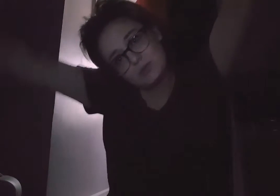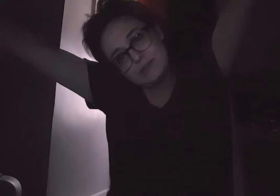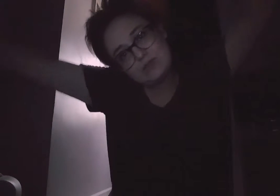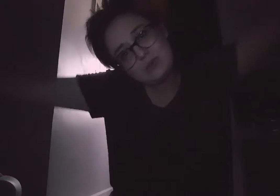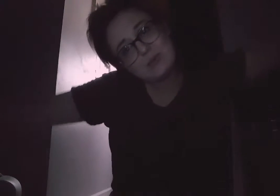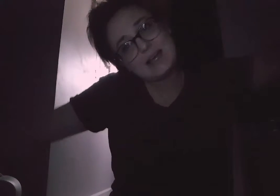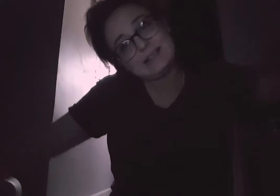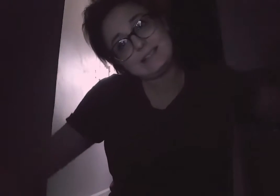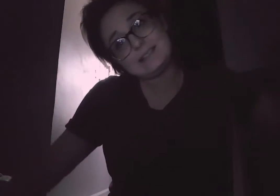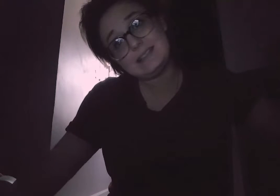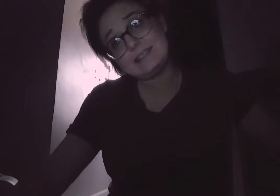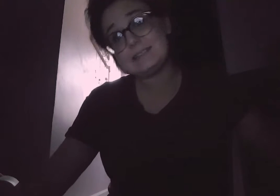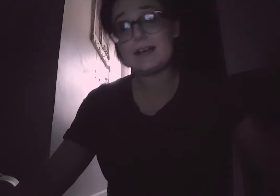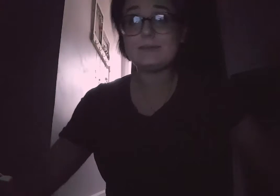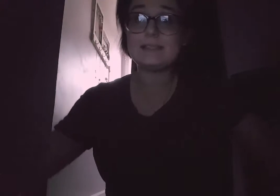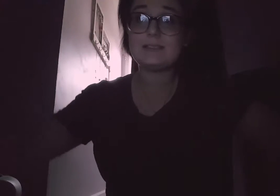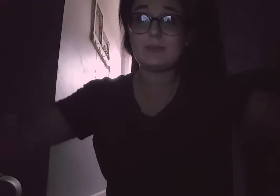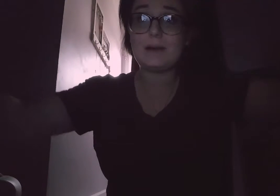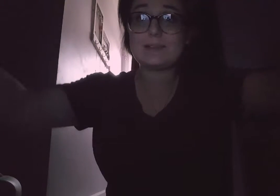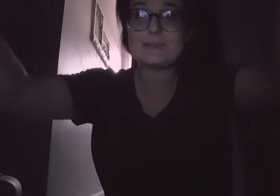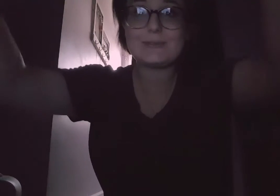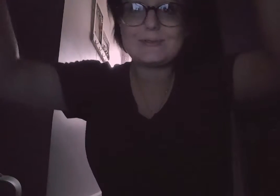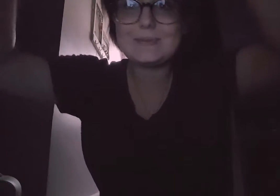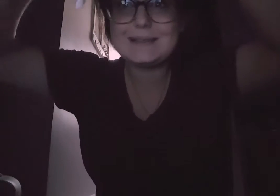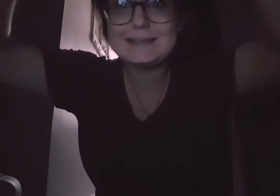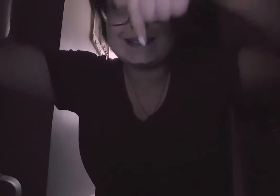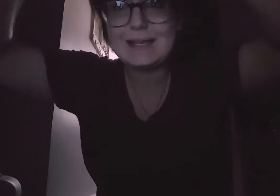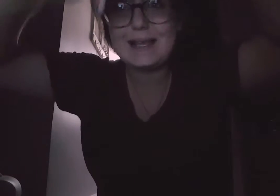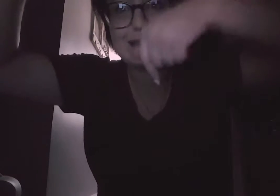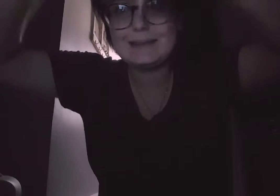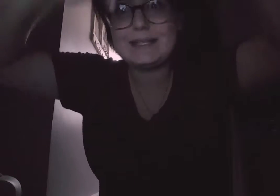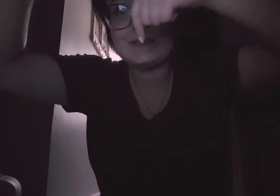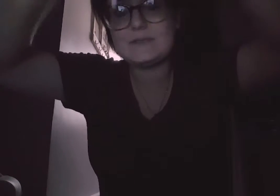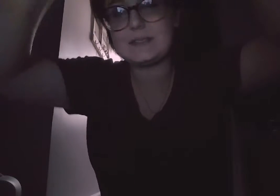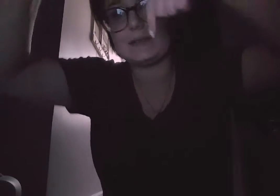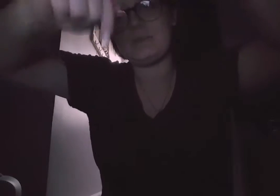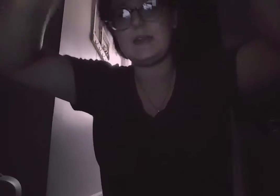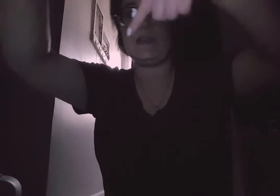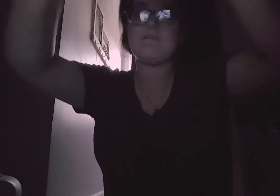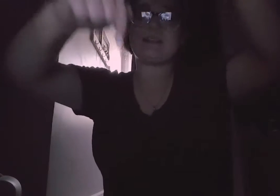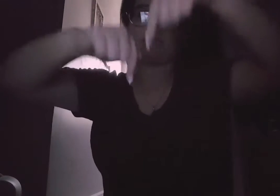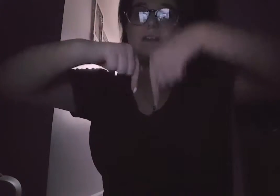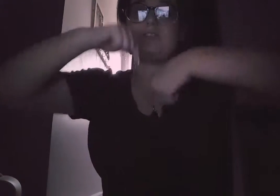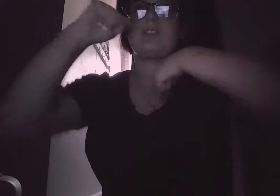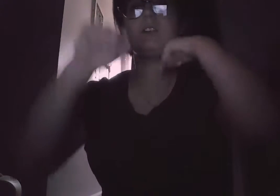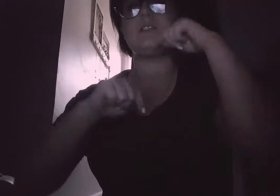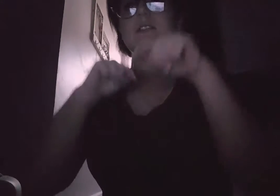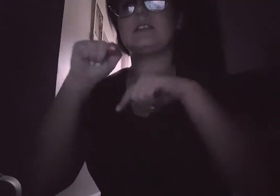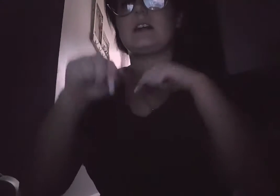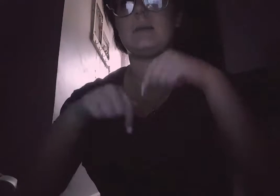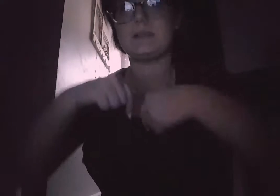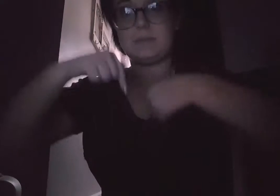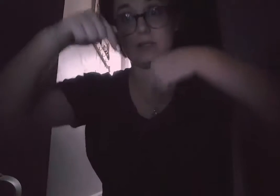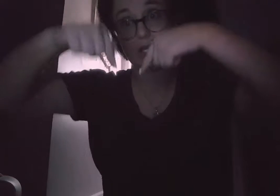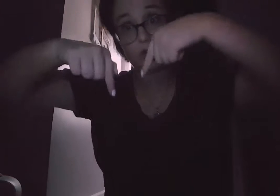if you kindly, lovely, little monsters went to leave some facts about y'all in the comments below,